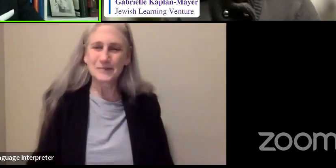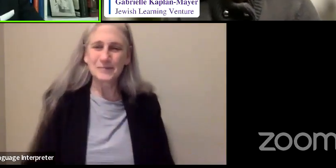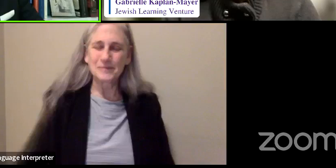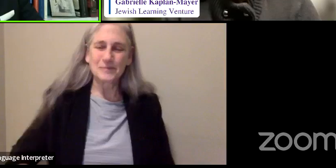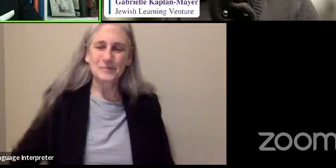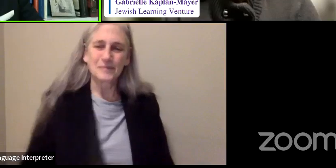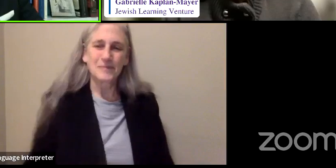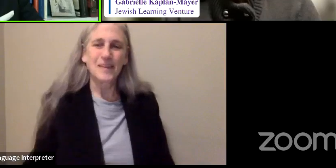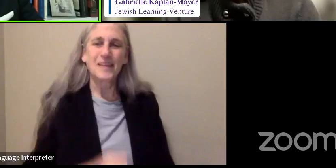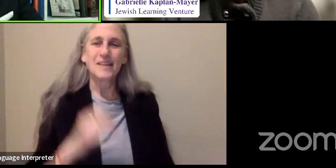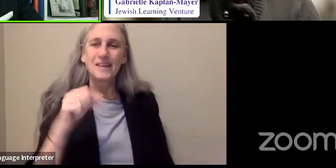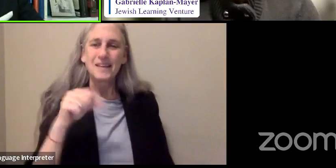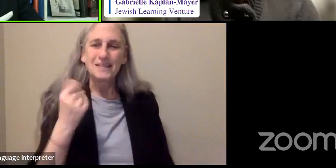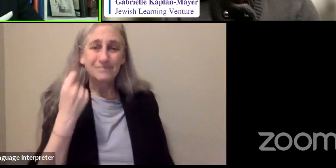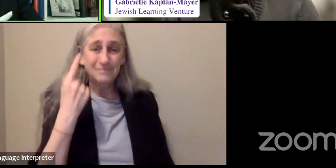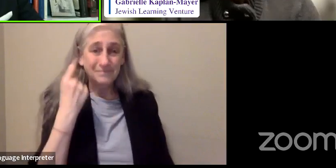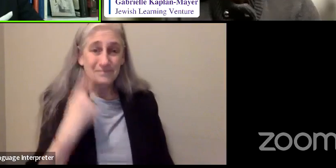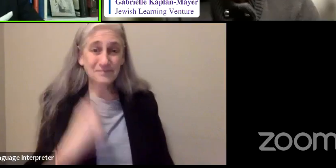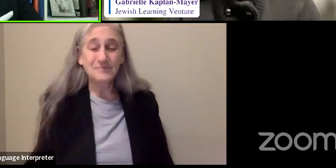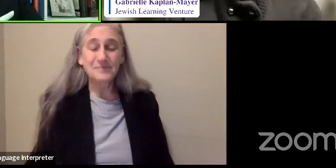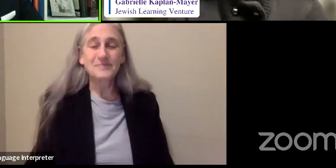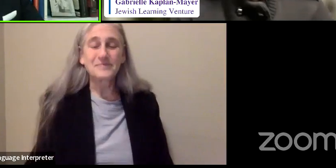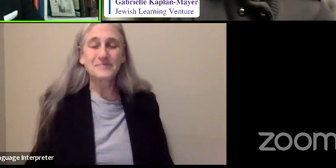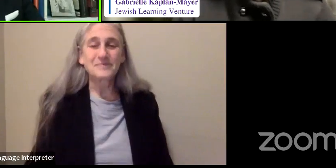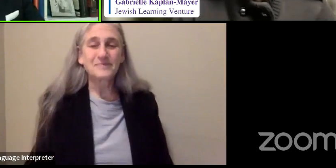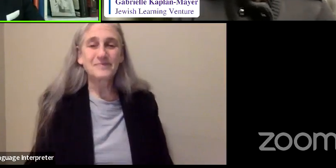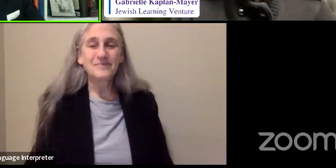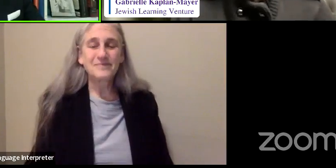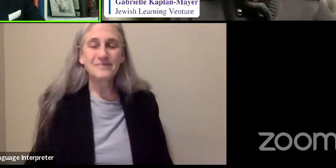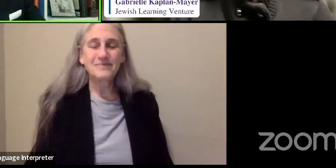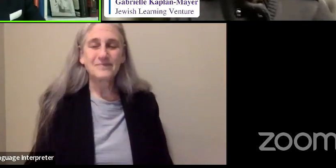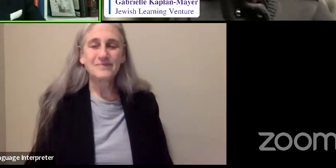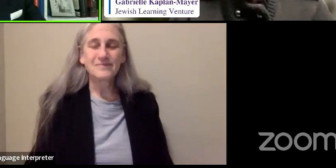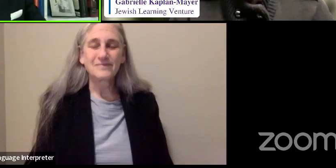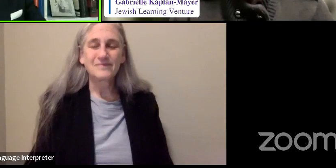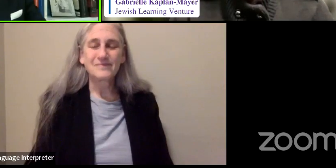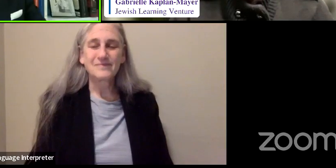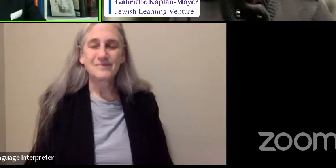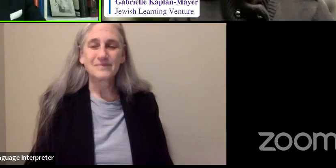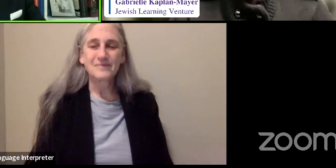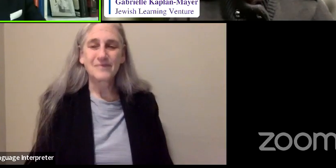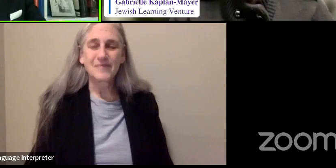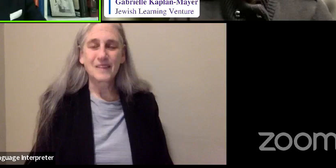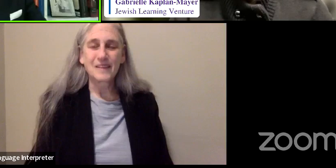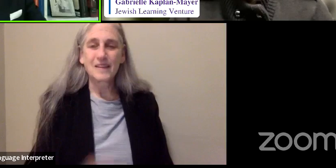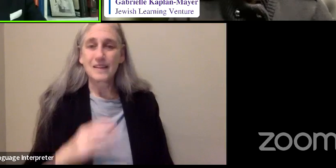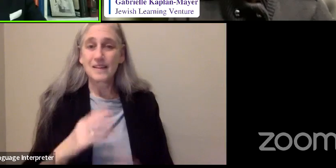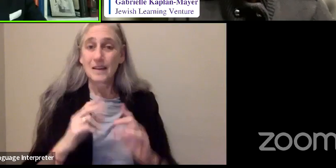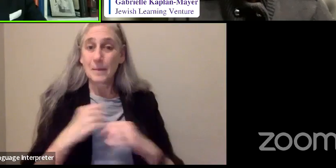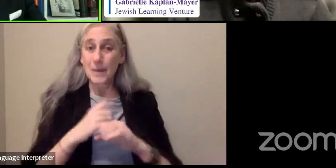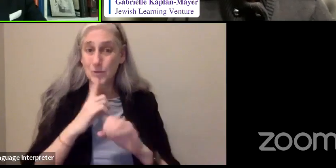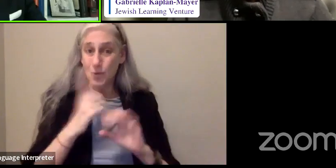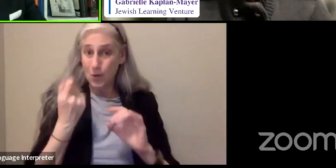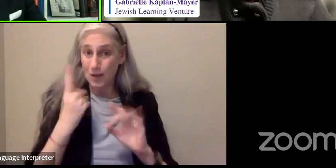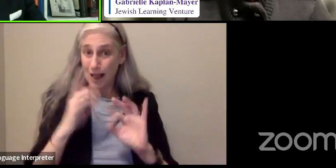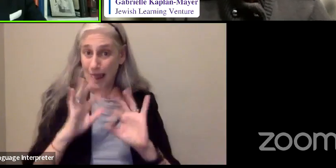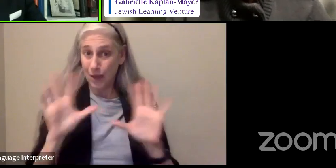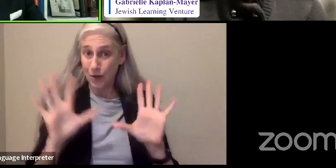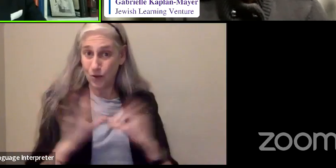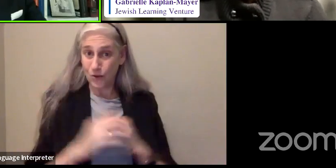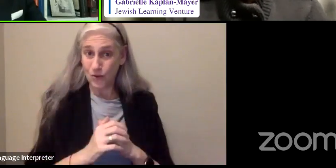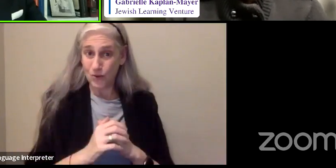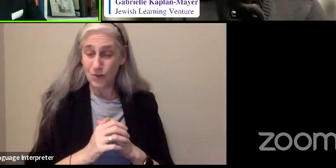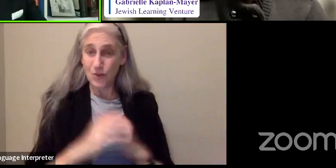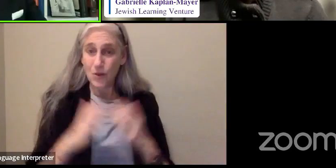You have to understand, just to be clear, the